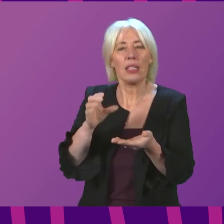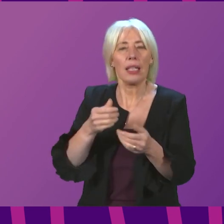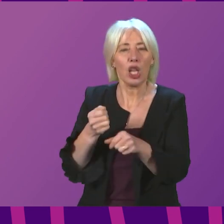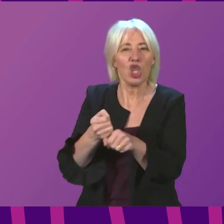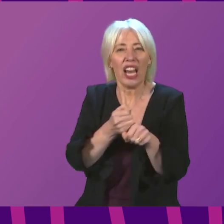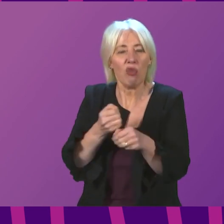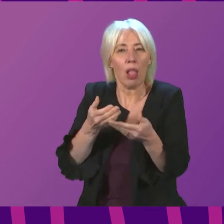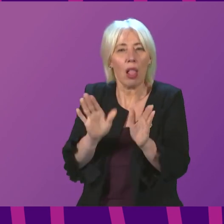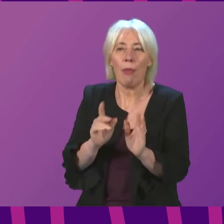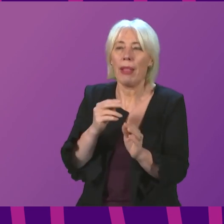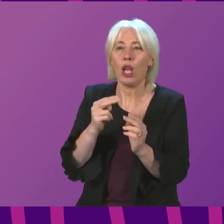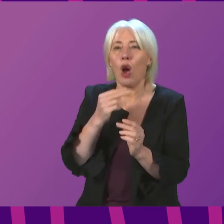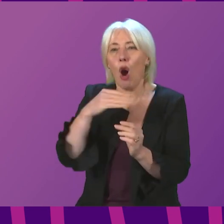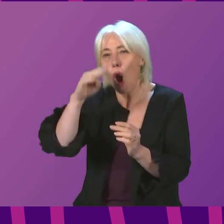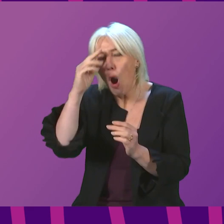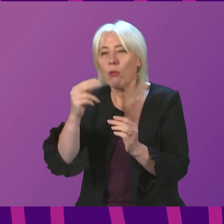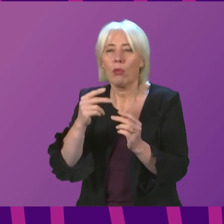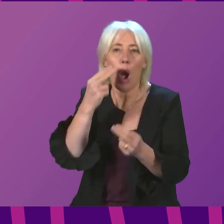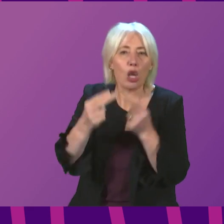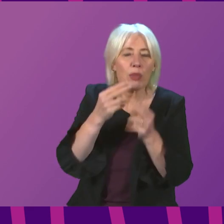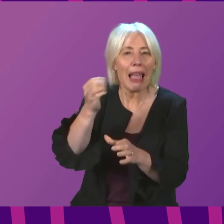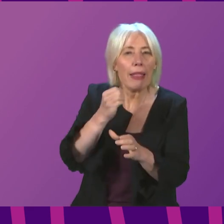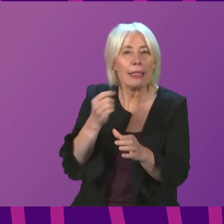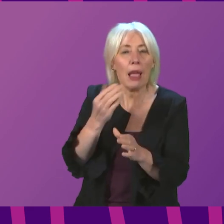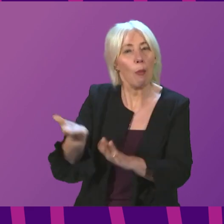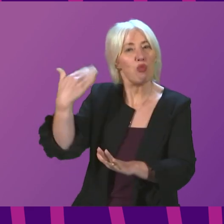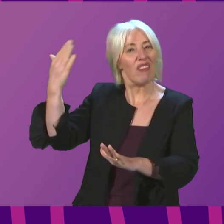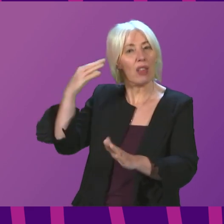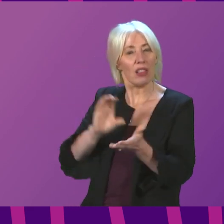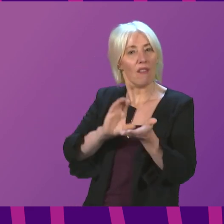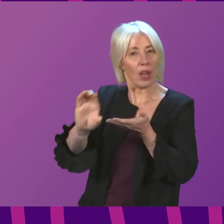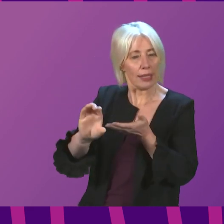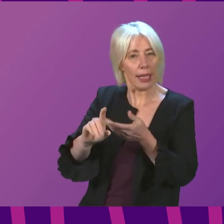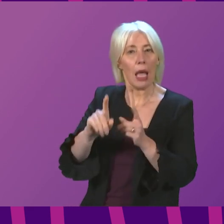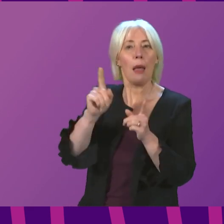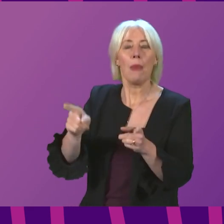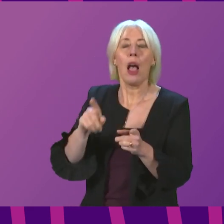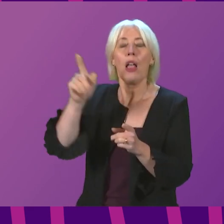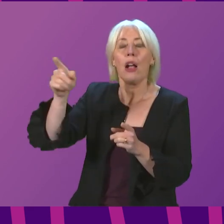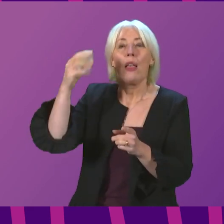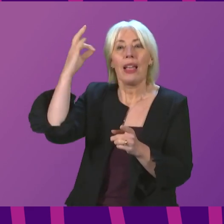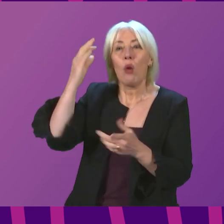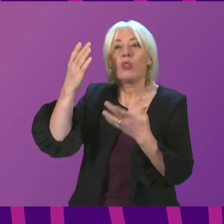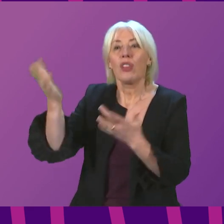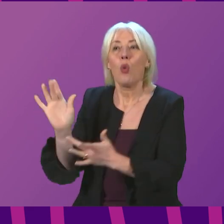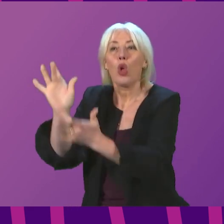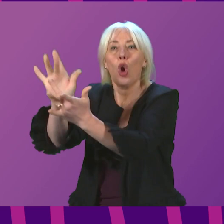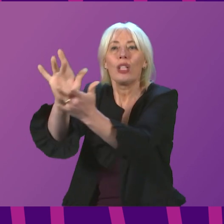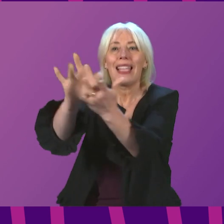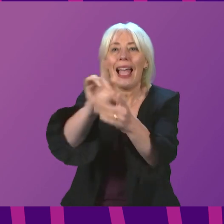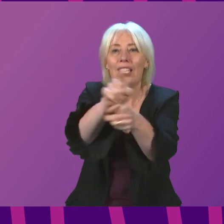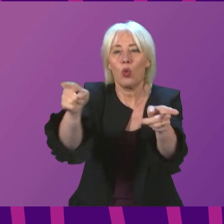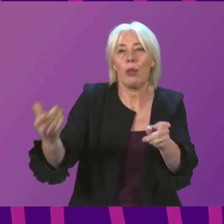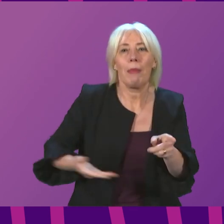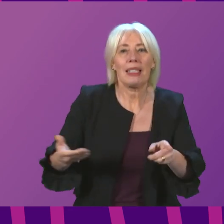in hospitality, for example, that were funded previously. Local councils will be contacting those businesses, so it is not a case of a